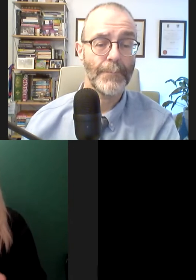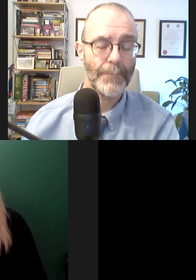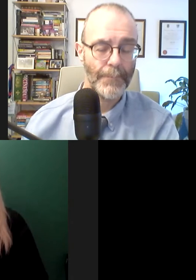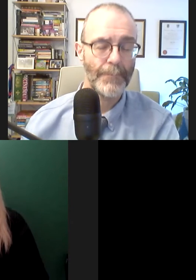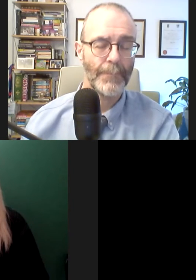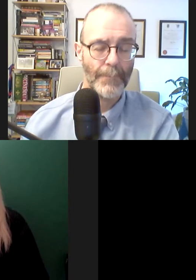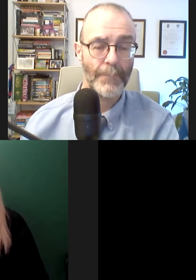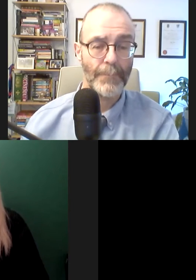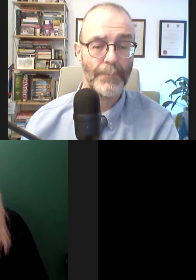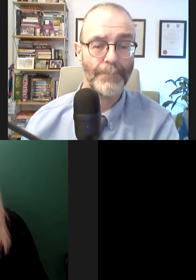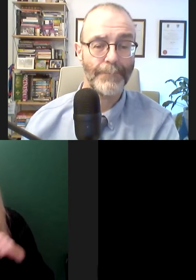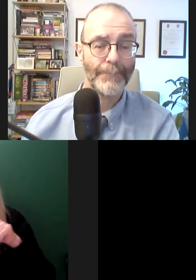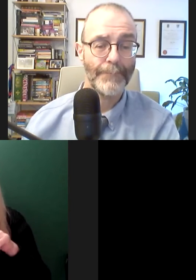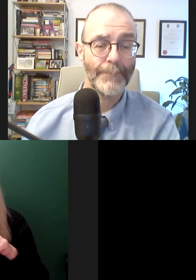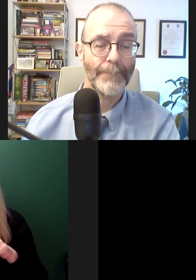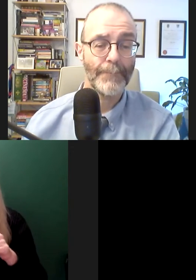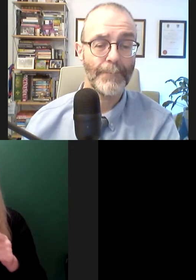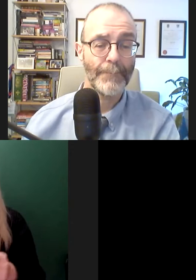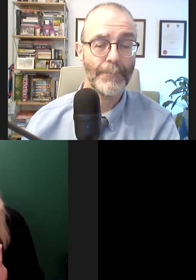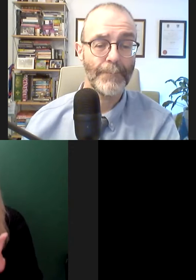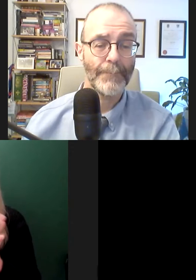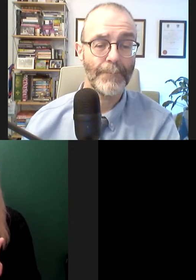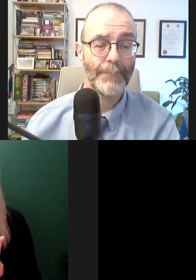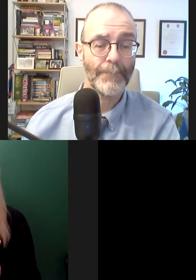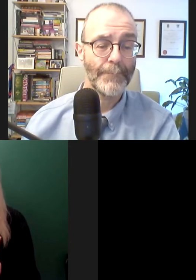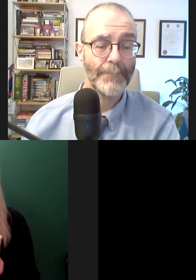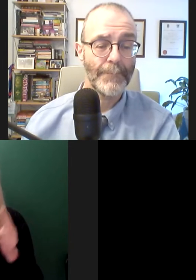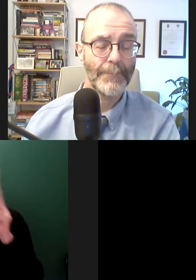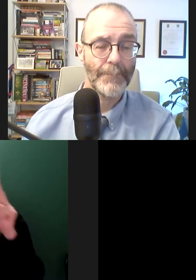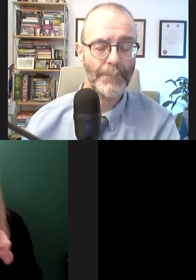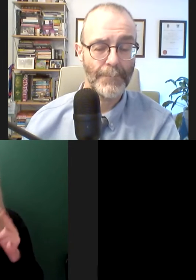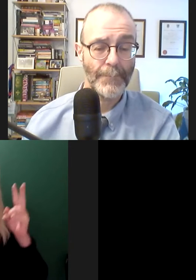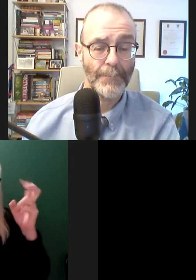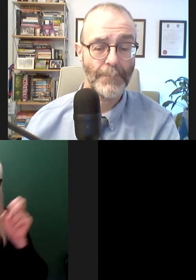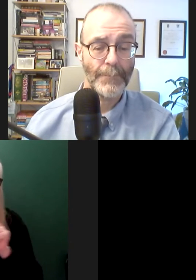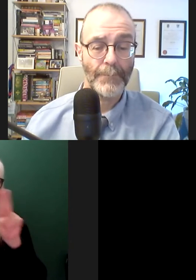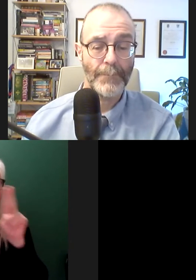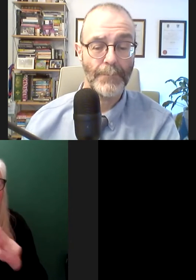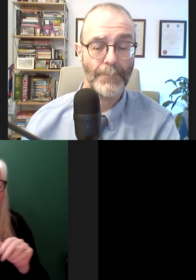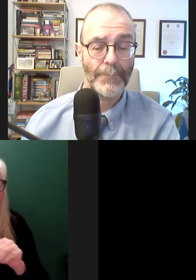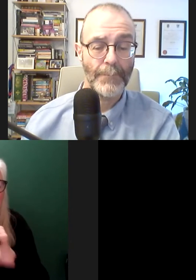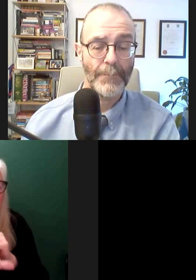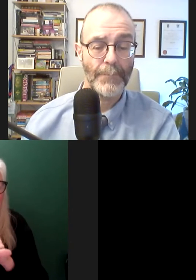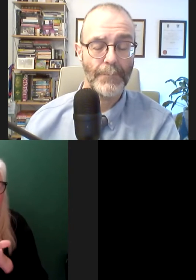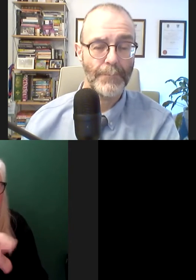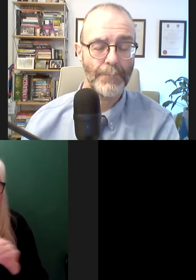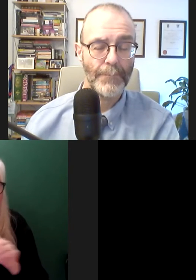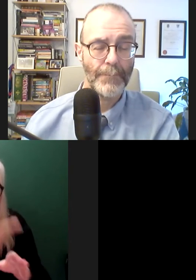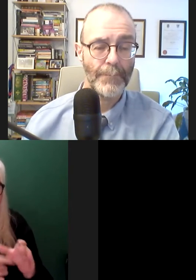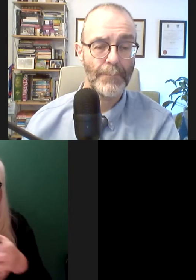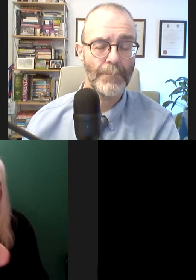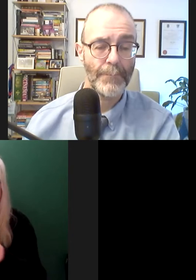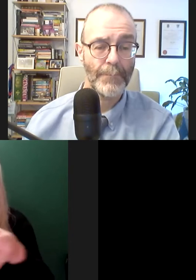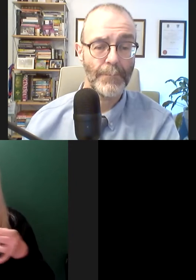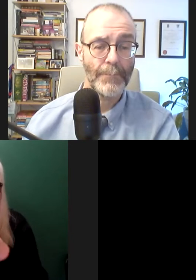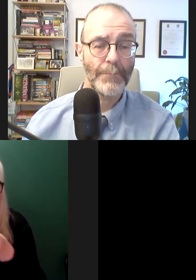at the heart of the seminars. So the theme for International Day for Persons with Disabilities was United in Action